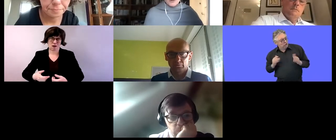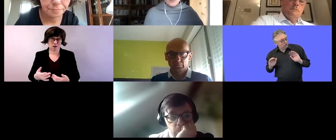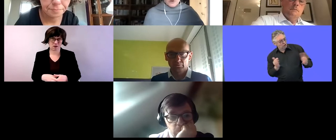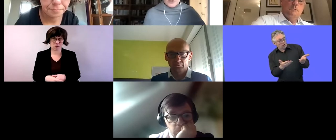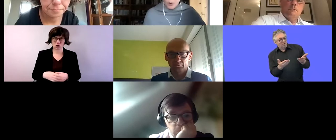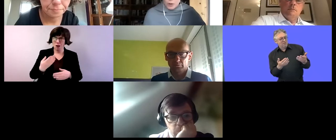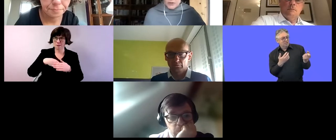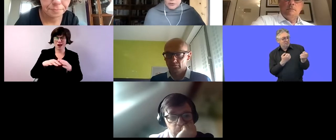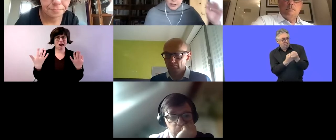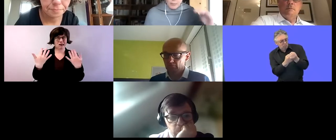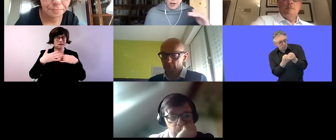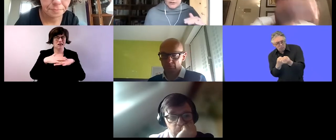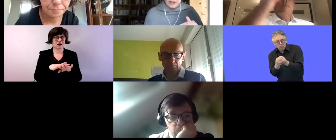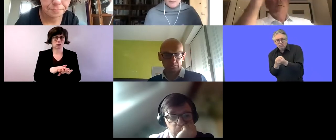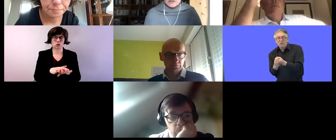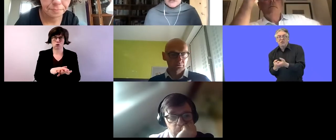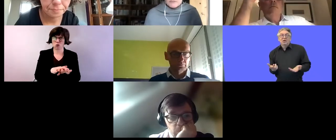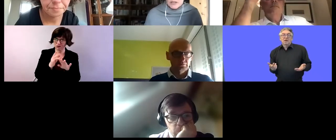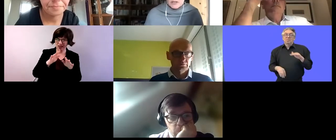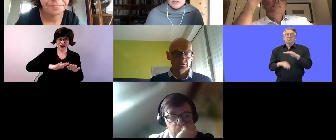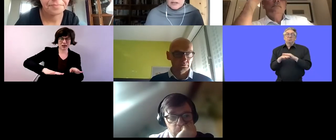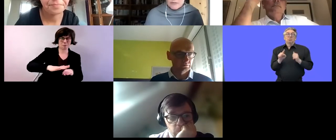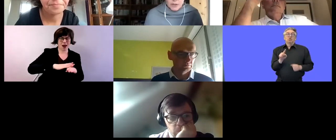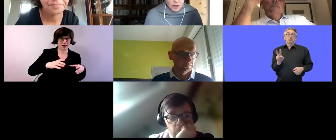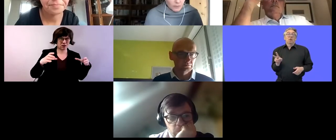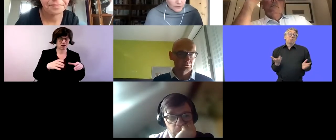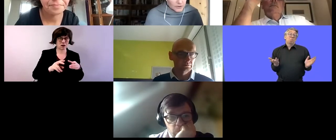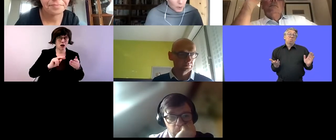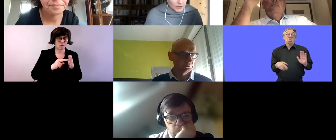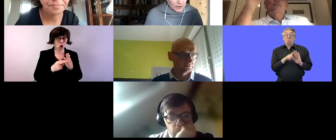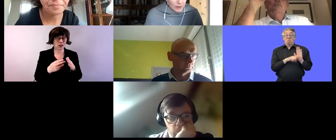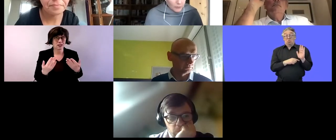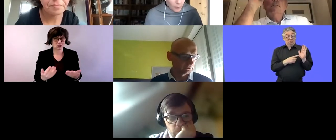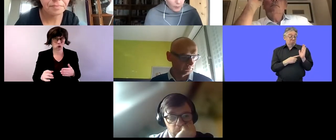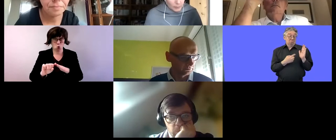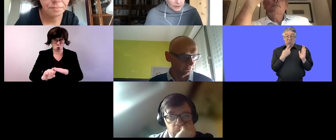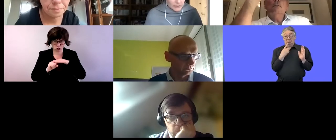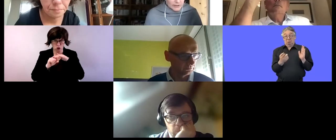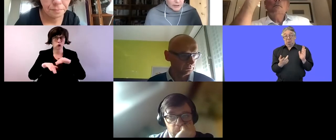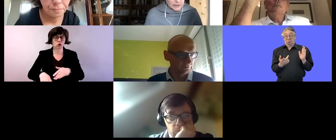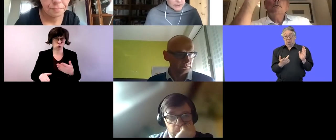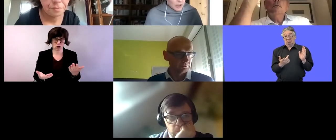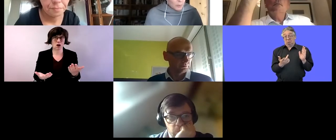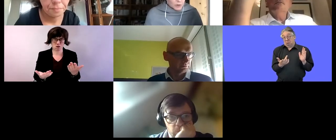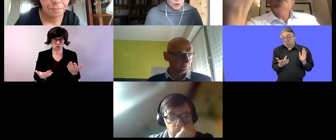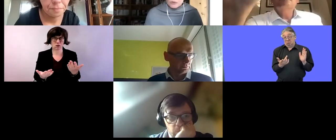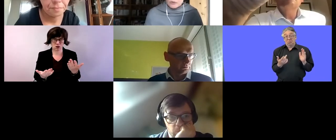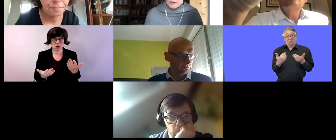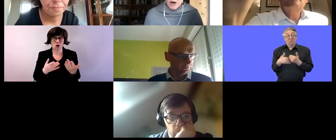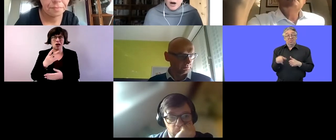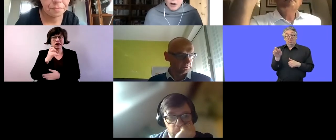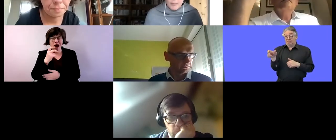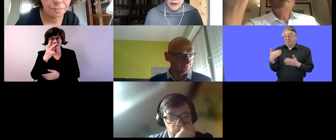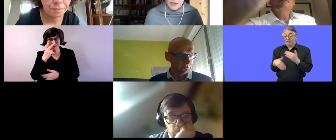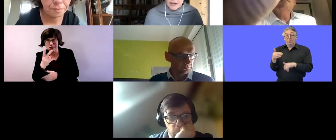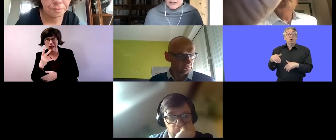are a number of supports under that policy that policy commits to delivering a number of supports for people with disabilities but two of